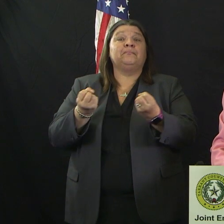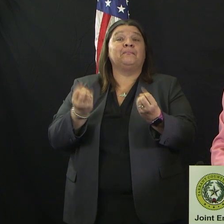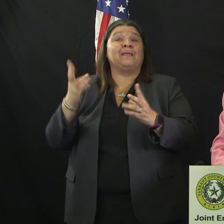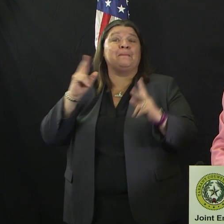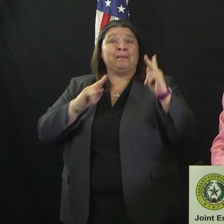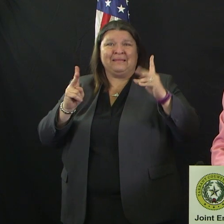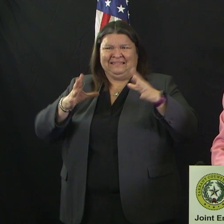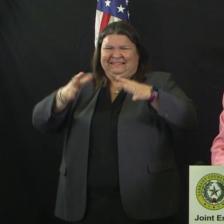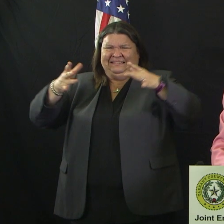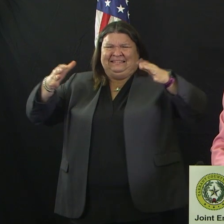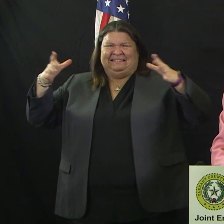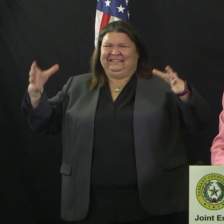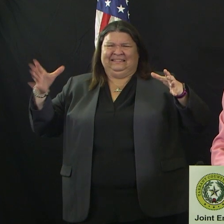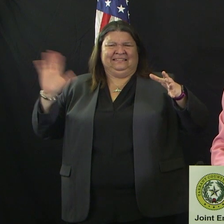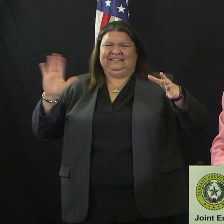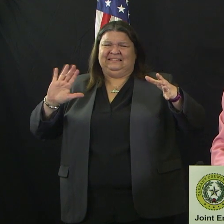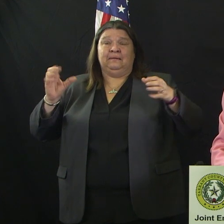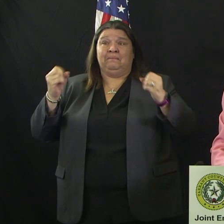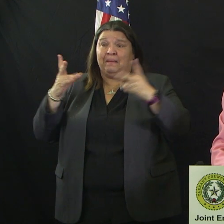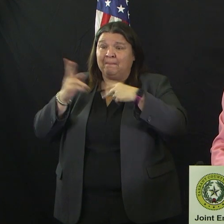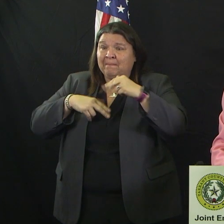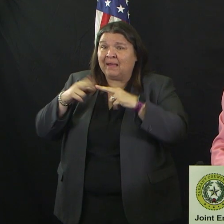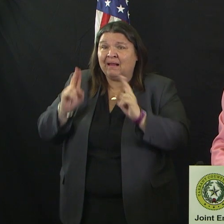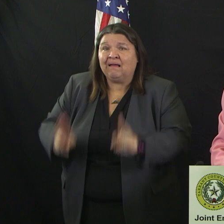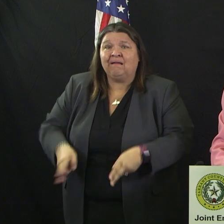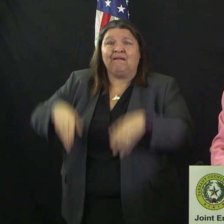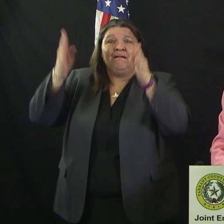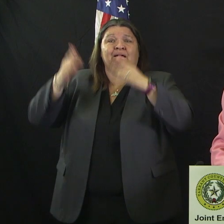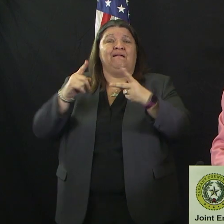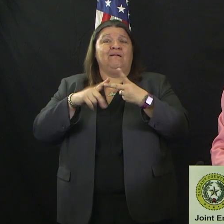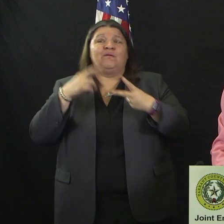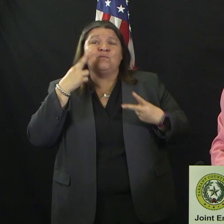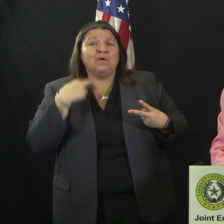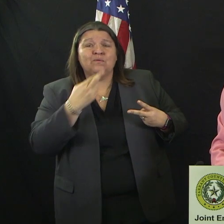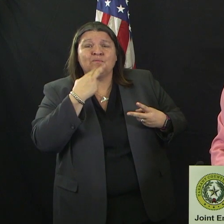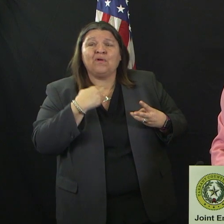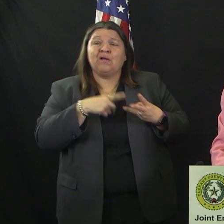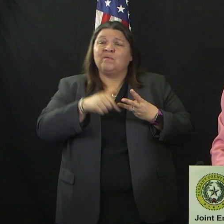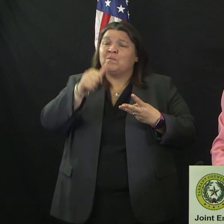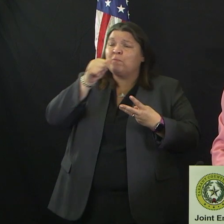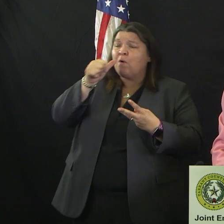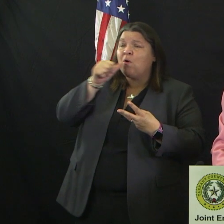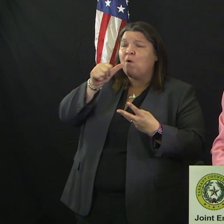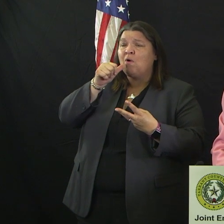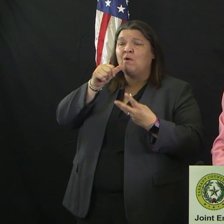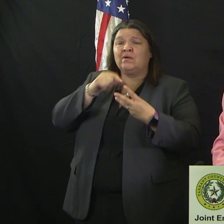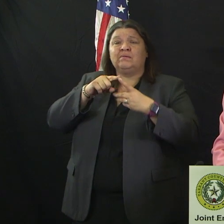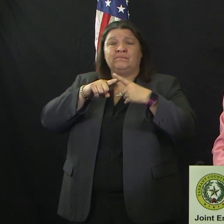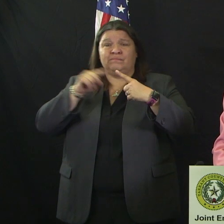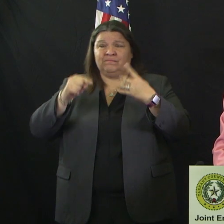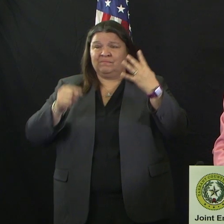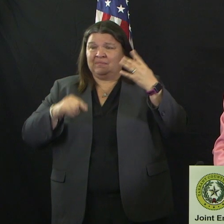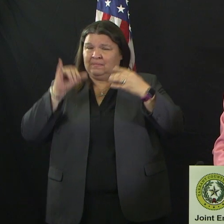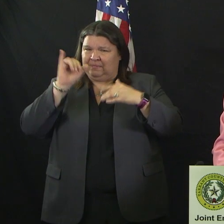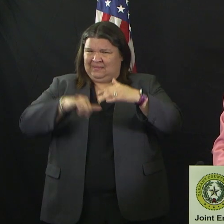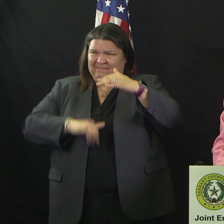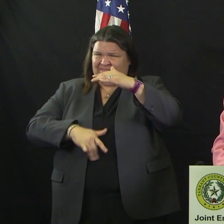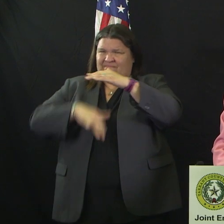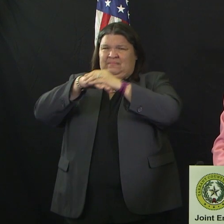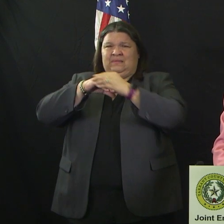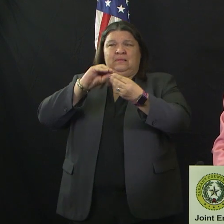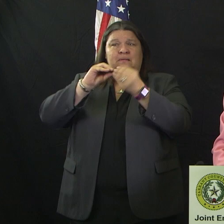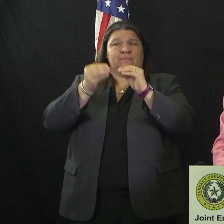bars and many others to 50% of their occupancy and a maximum of 125 people at any time.